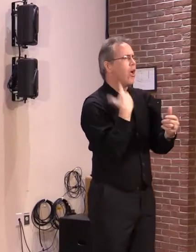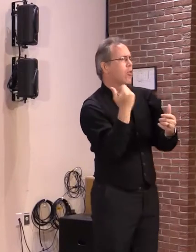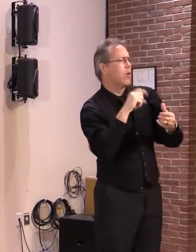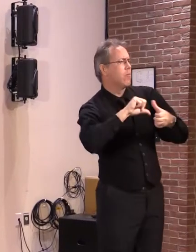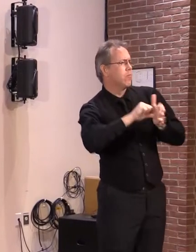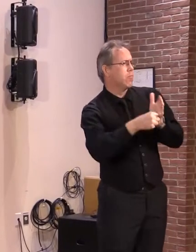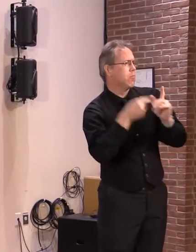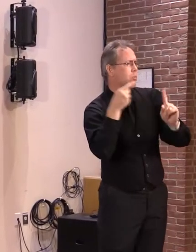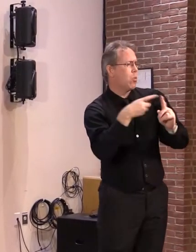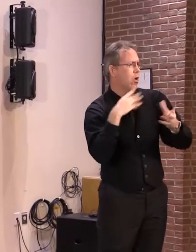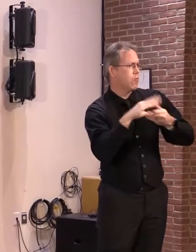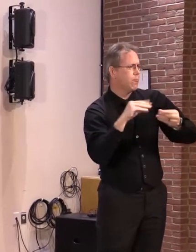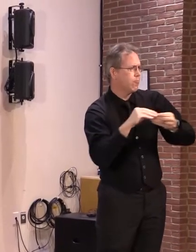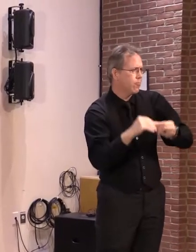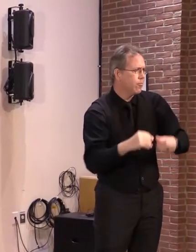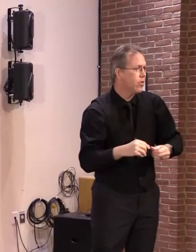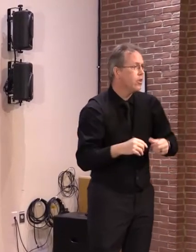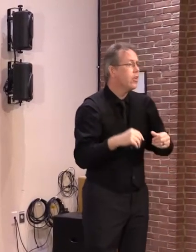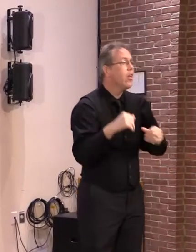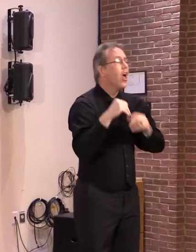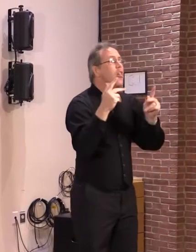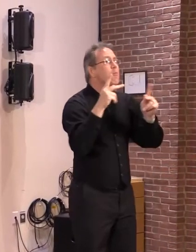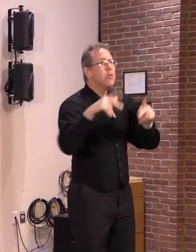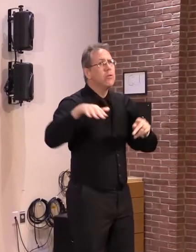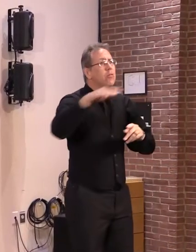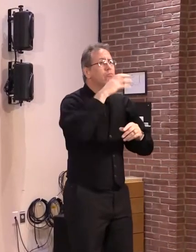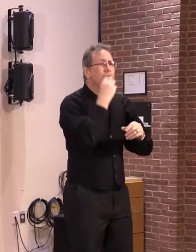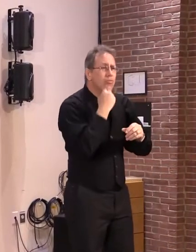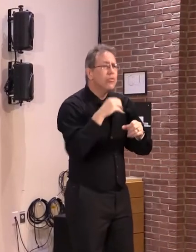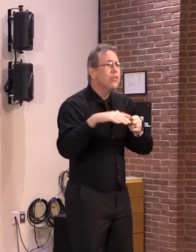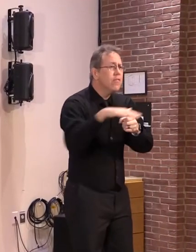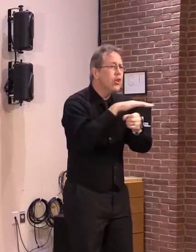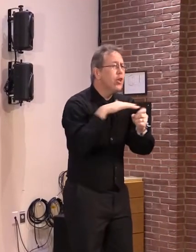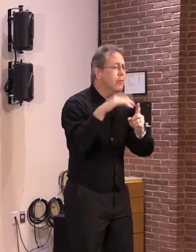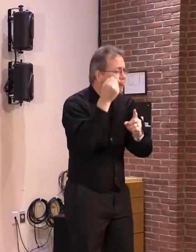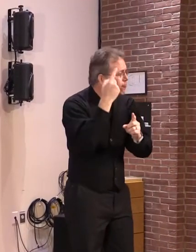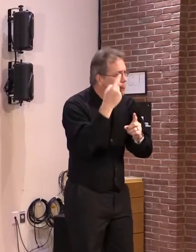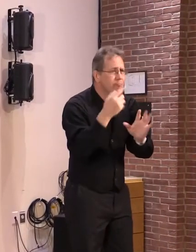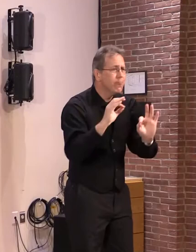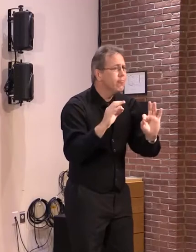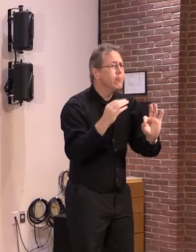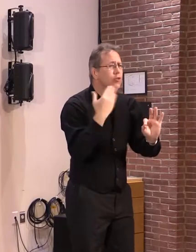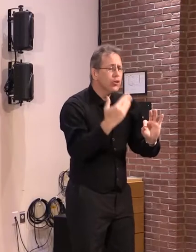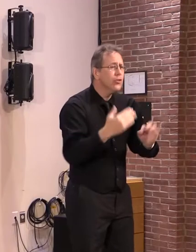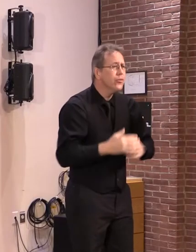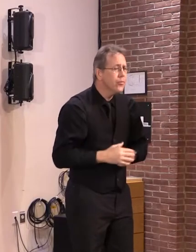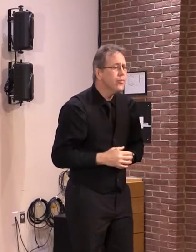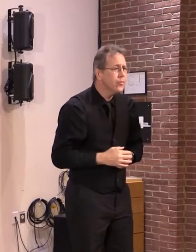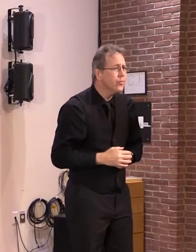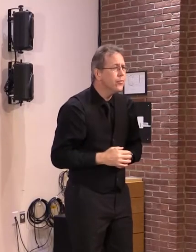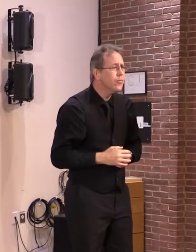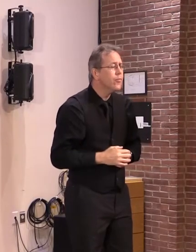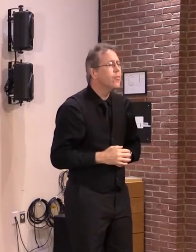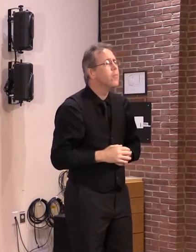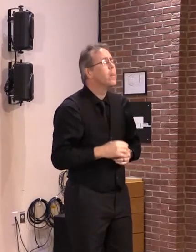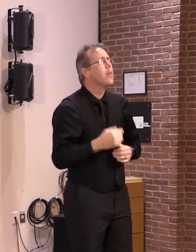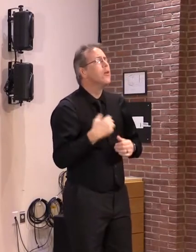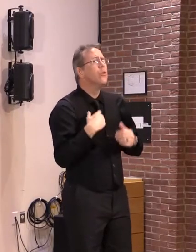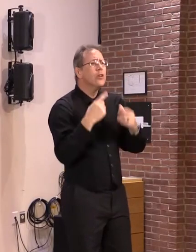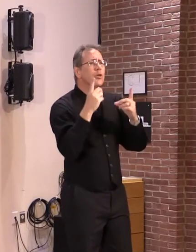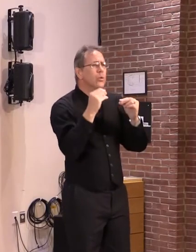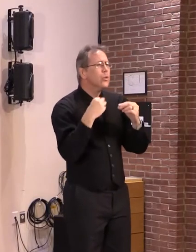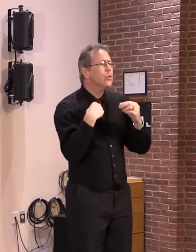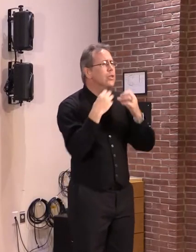Burlingtonians are environmentalists. We believe in the preservation of